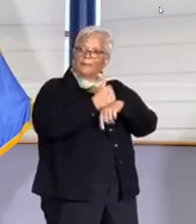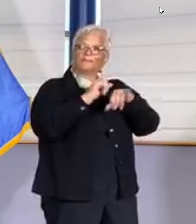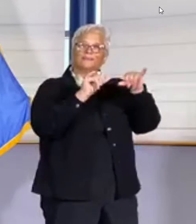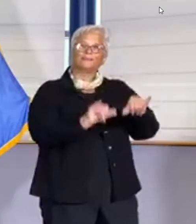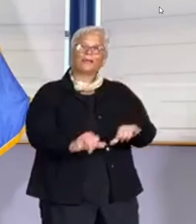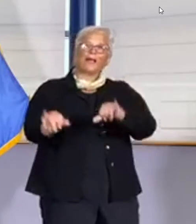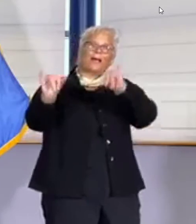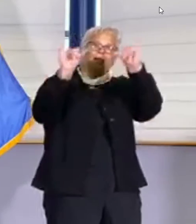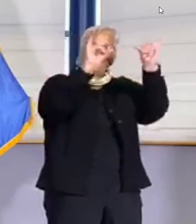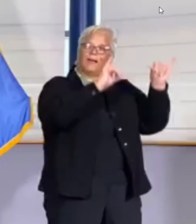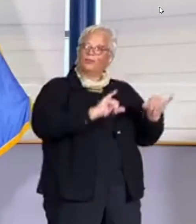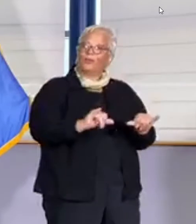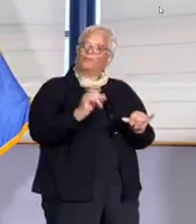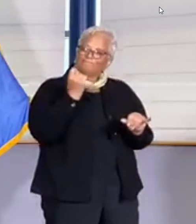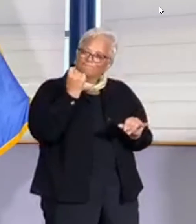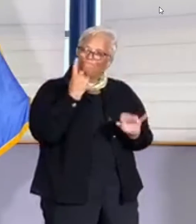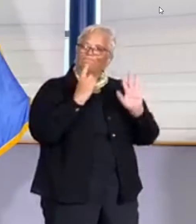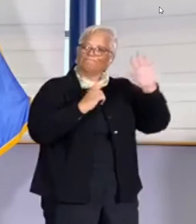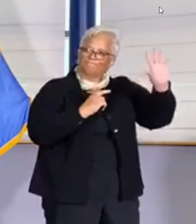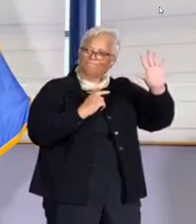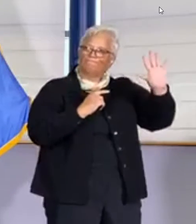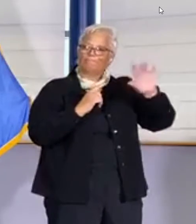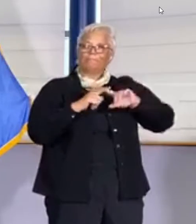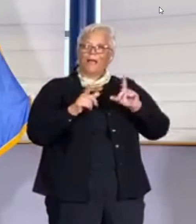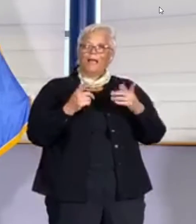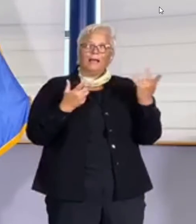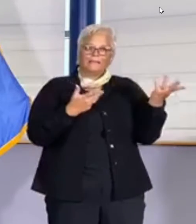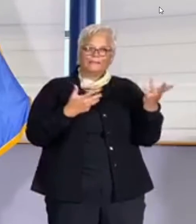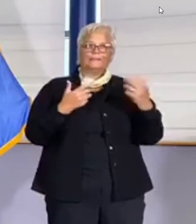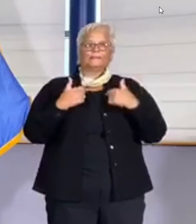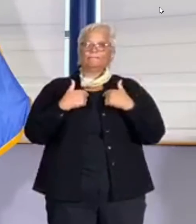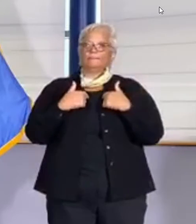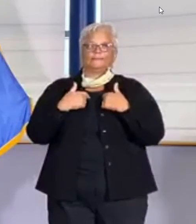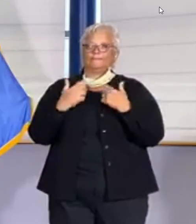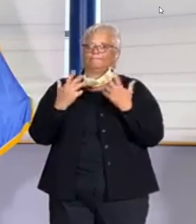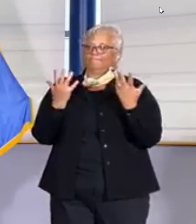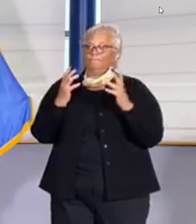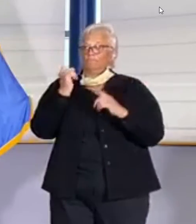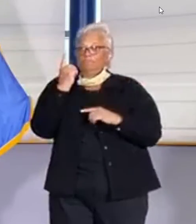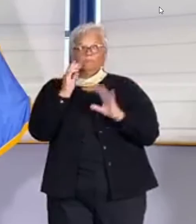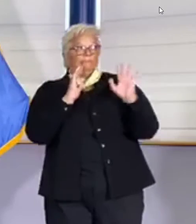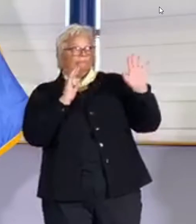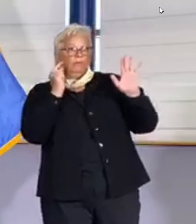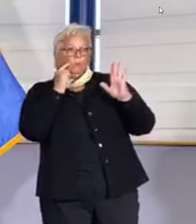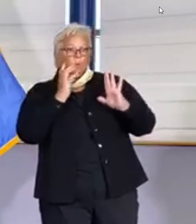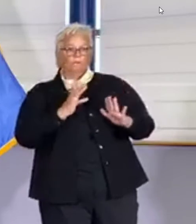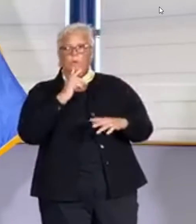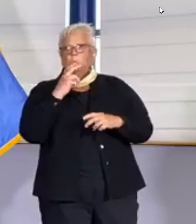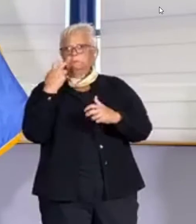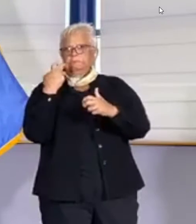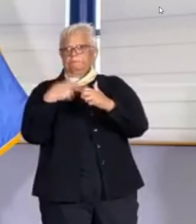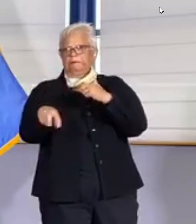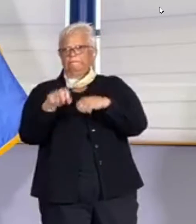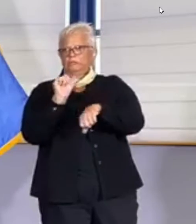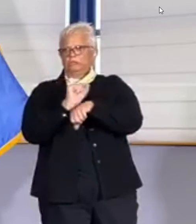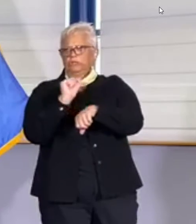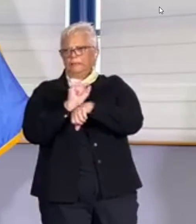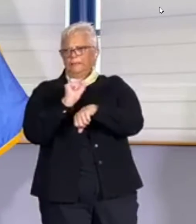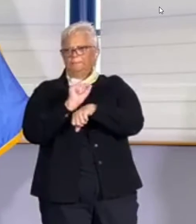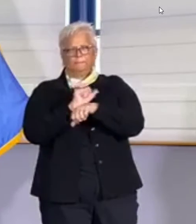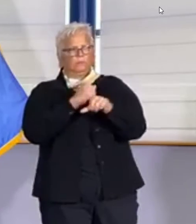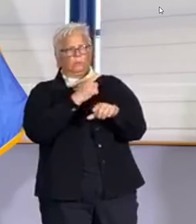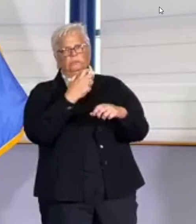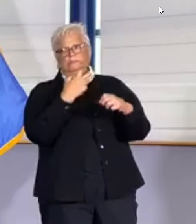here in Tulsa and to somebody who lives by themself on a 500 acre ranch in the panhandle. And so I understand the challenge of that.